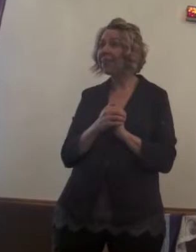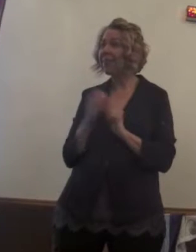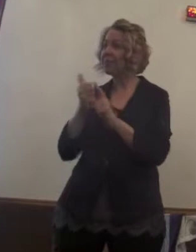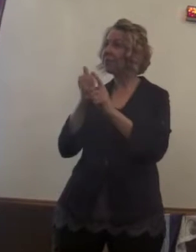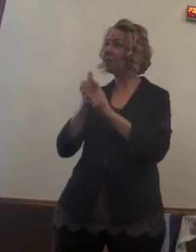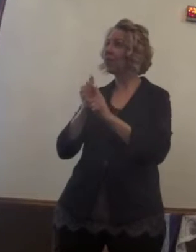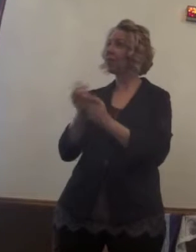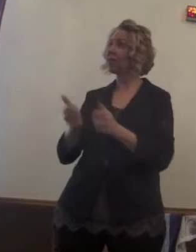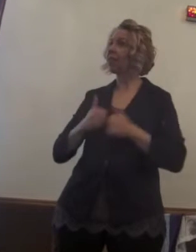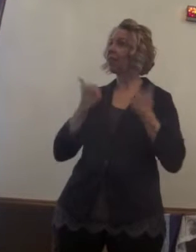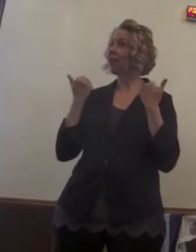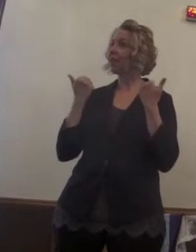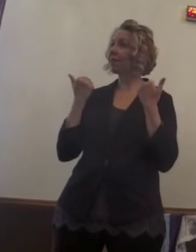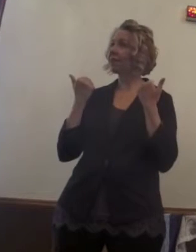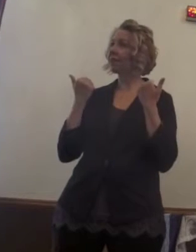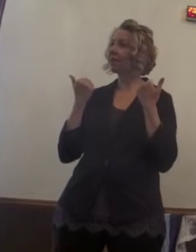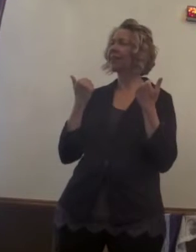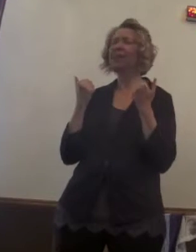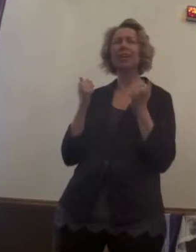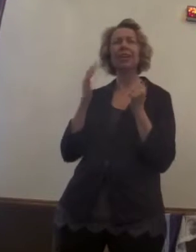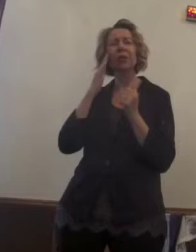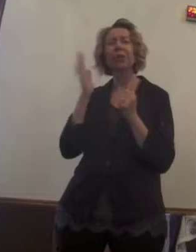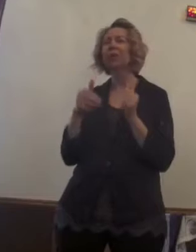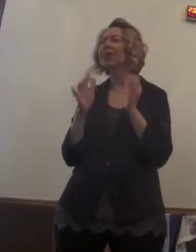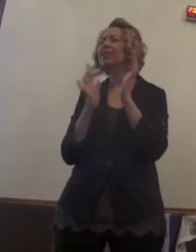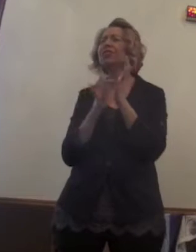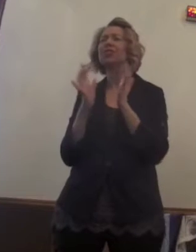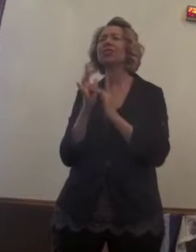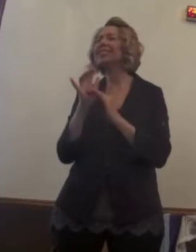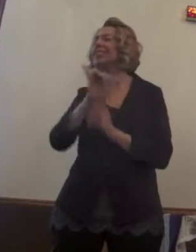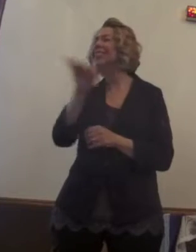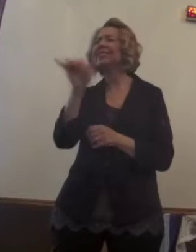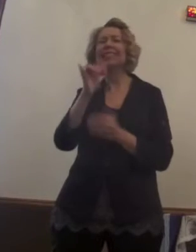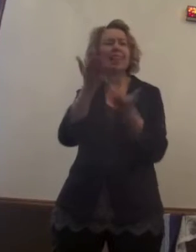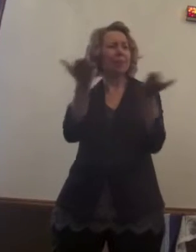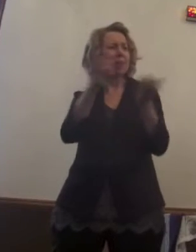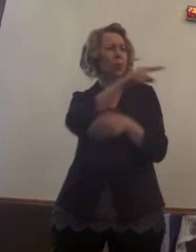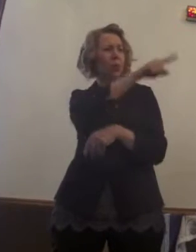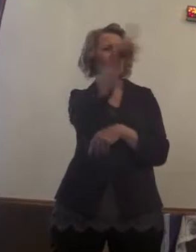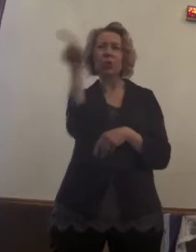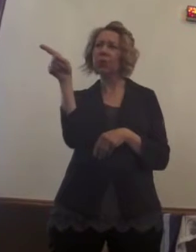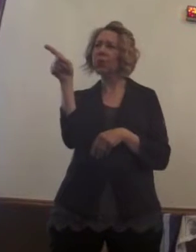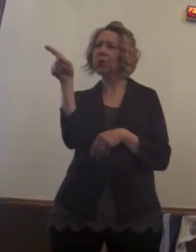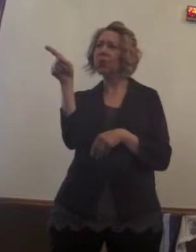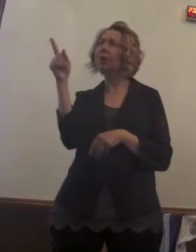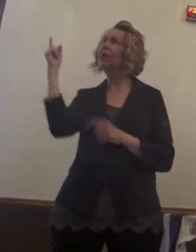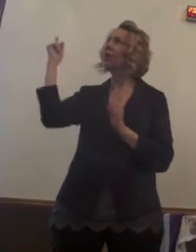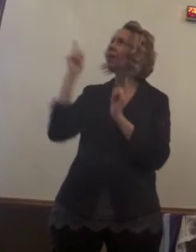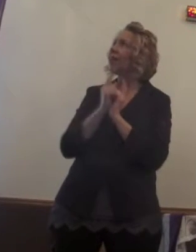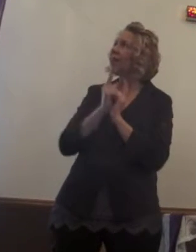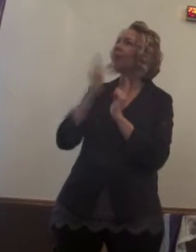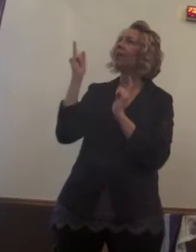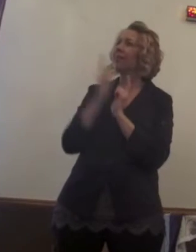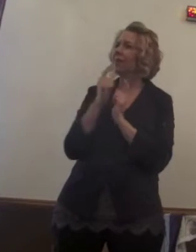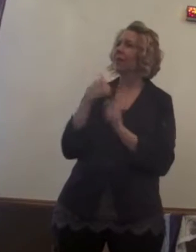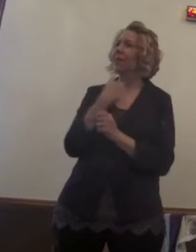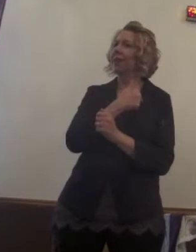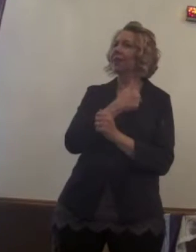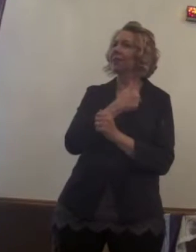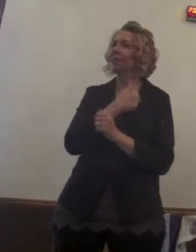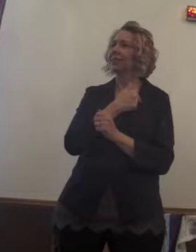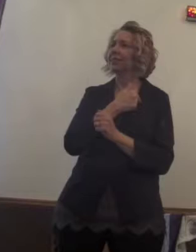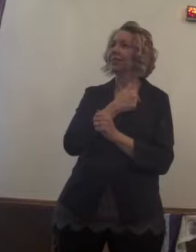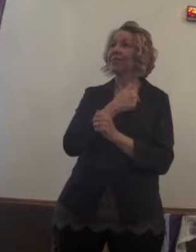We have to remember that Christ continues to come with us every day with no regrets, calling us by our